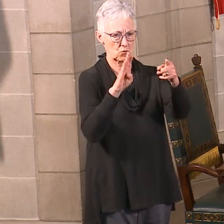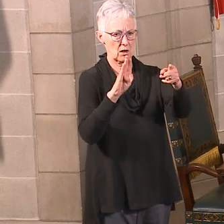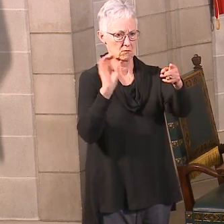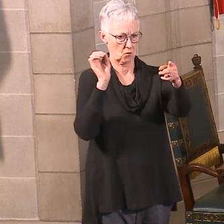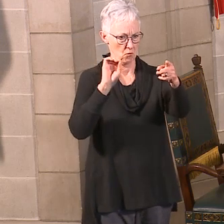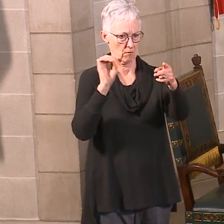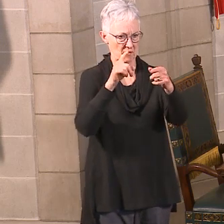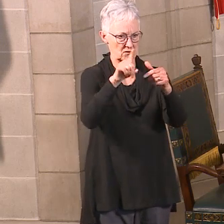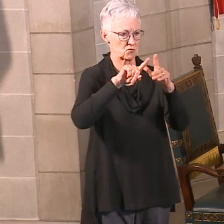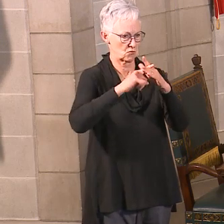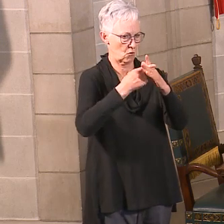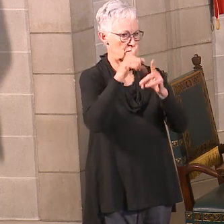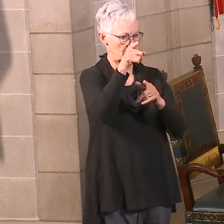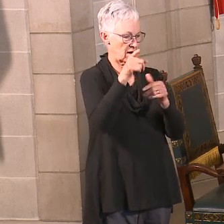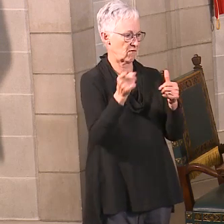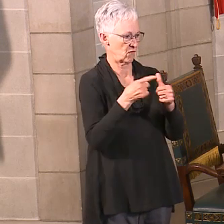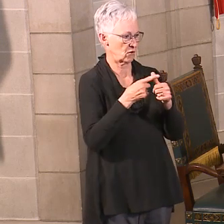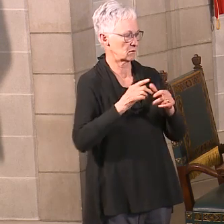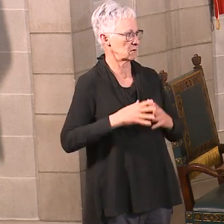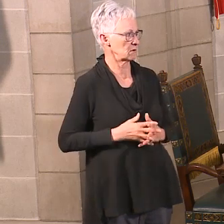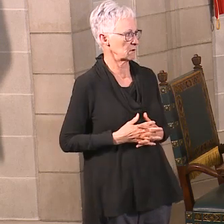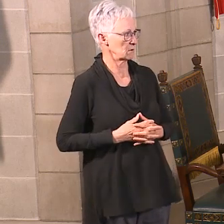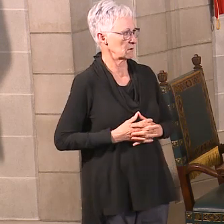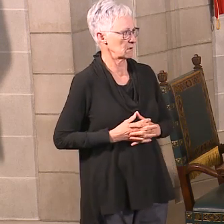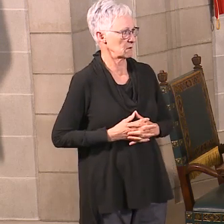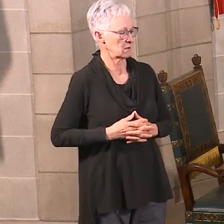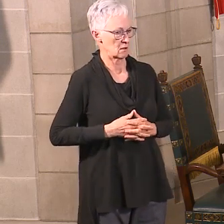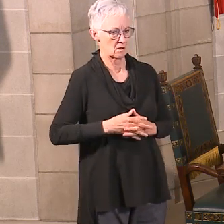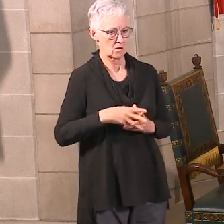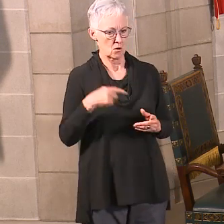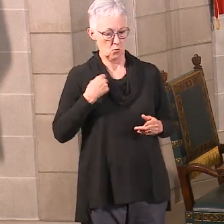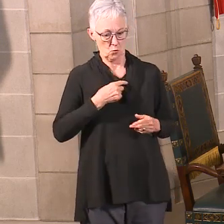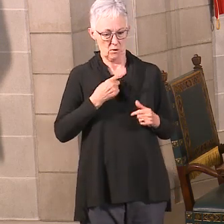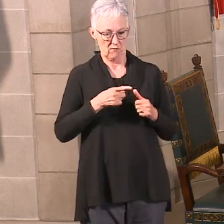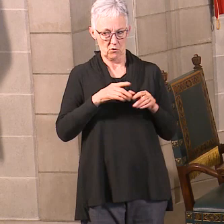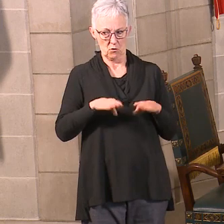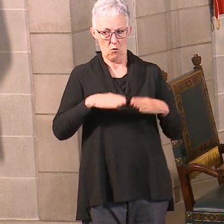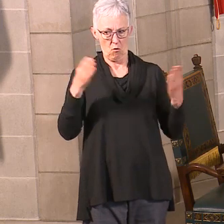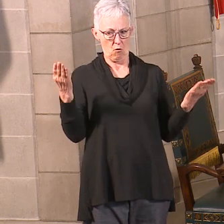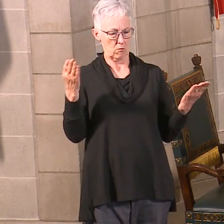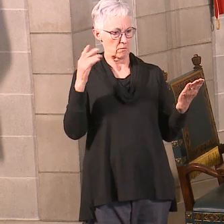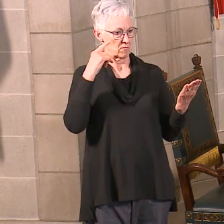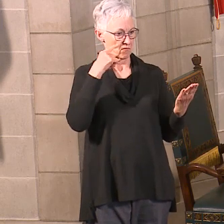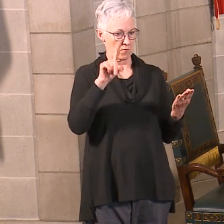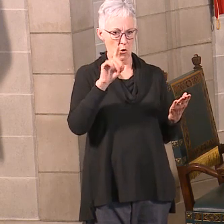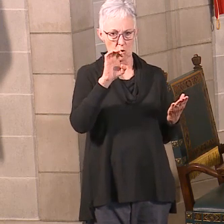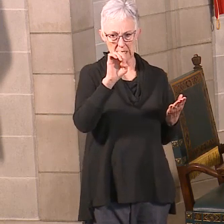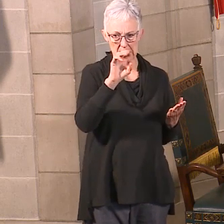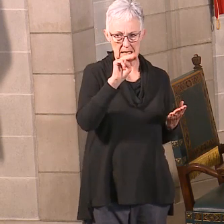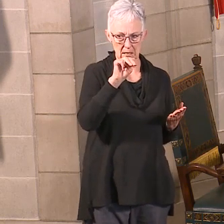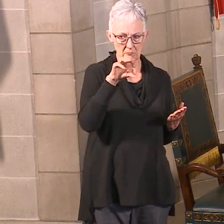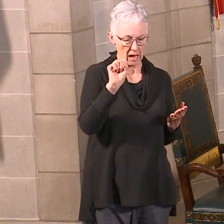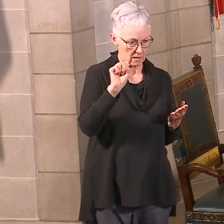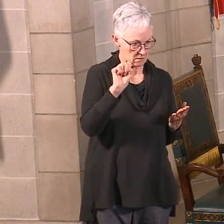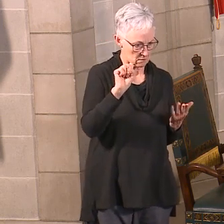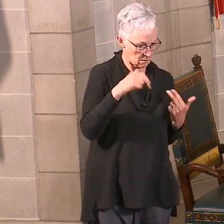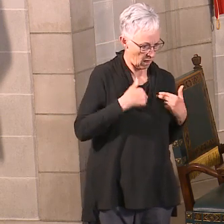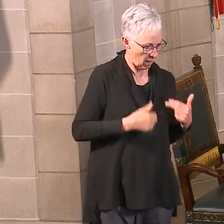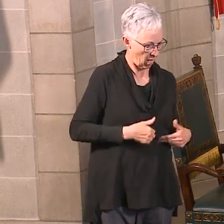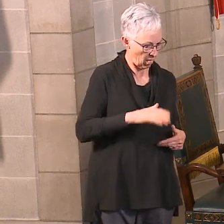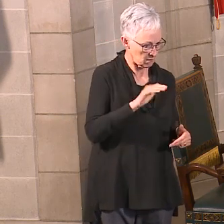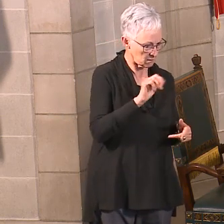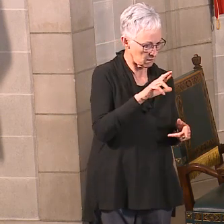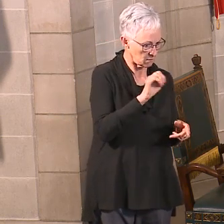rolling out? Well, at first when we rolled it out for the EMS and the healthcare workers, we didn't see a lot of volume, but now we're up to,